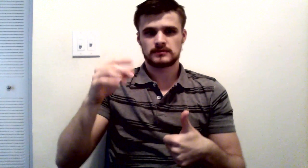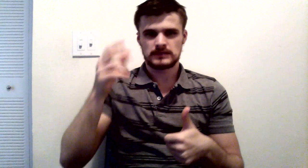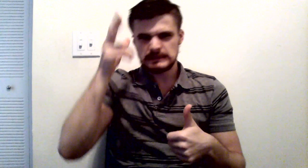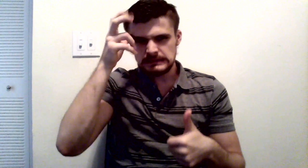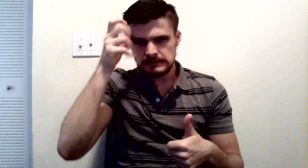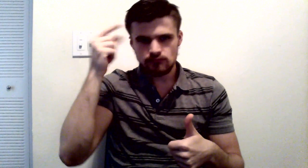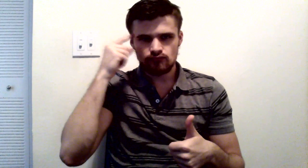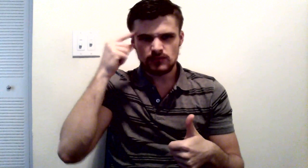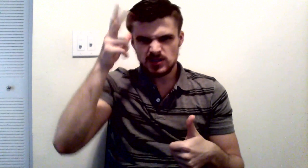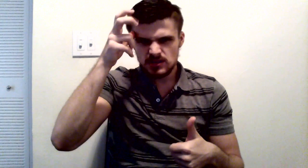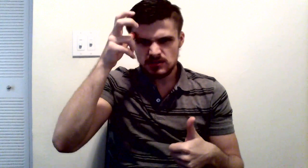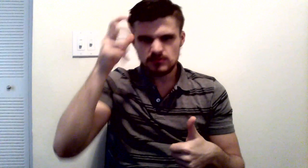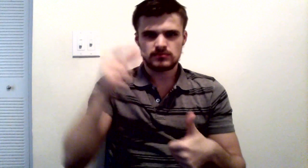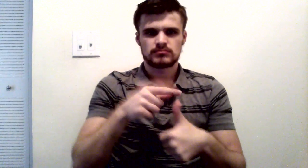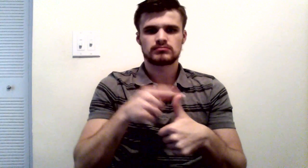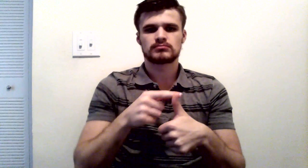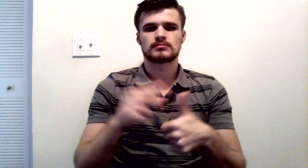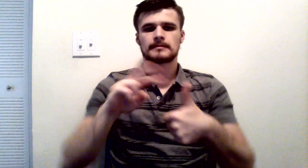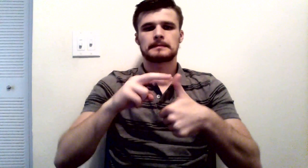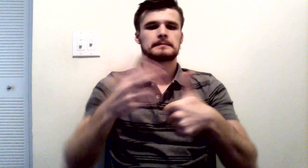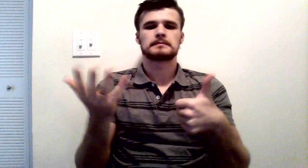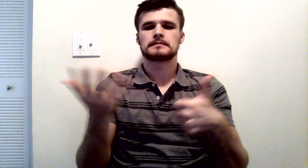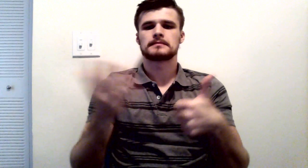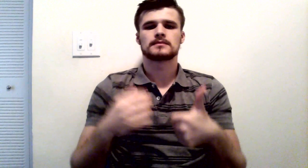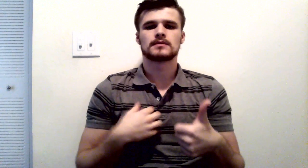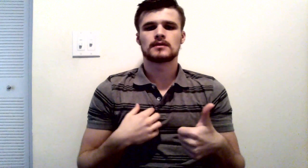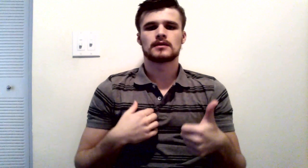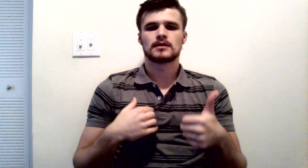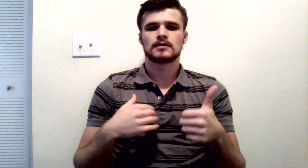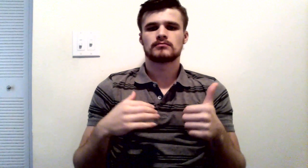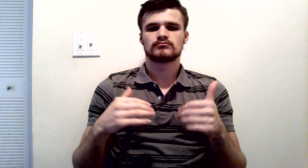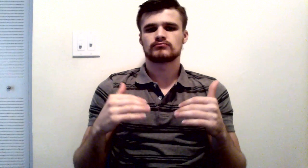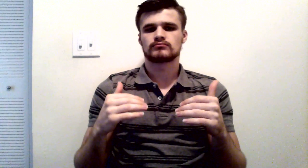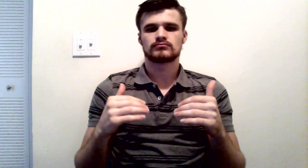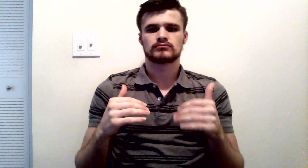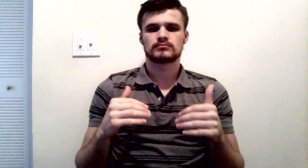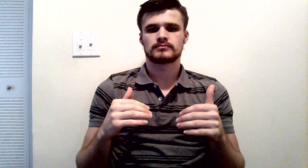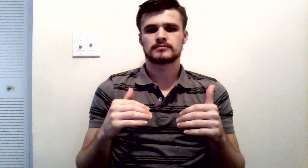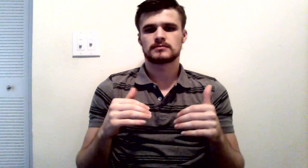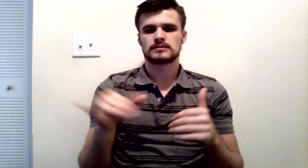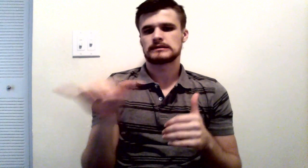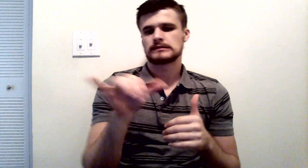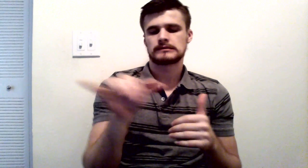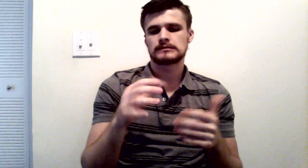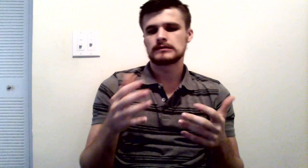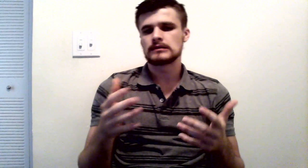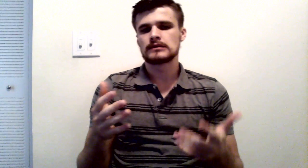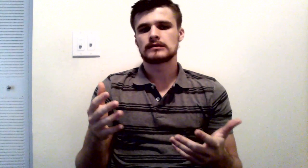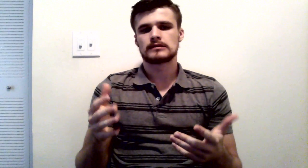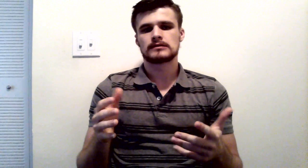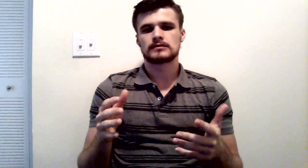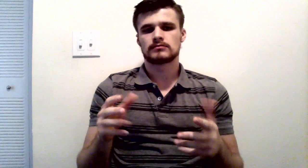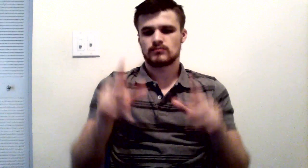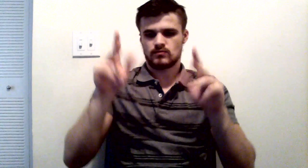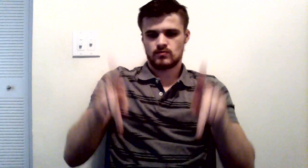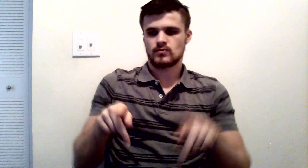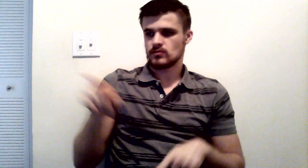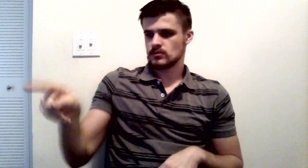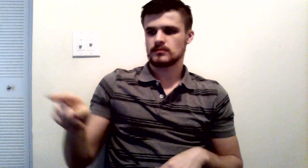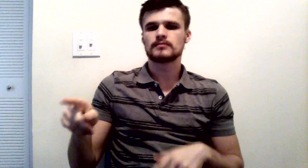basically equates to in the criminal law is that the person intended to